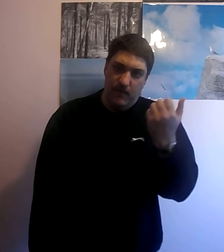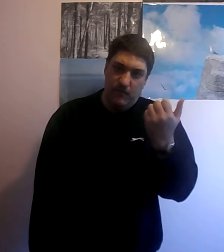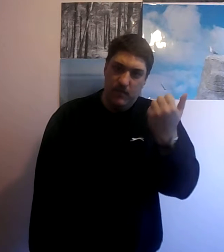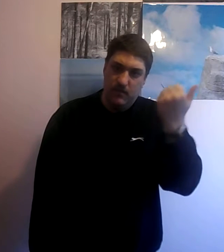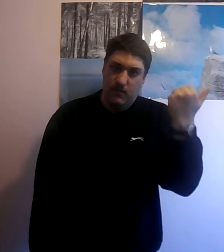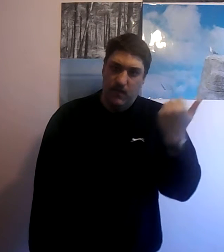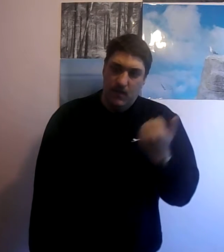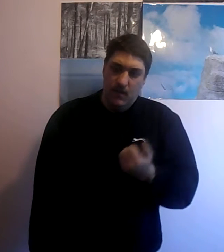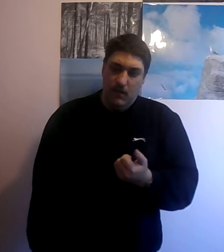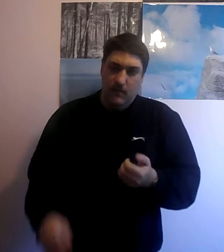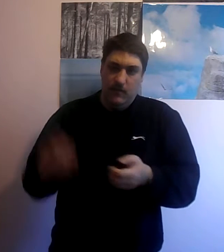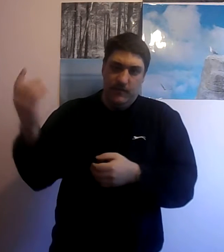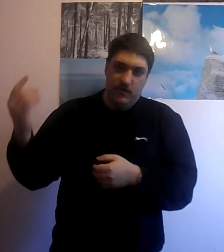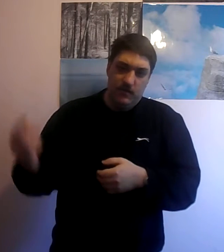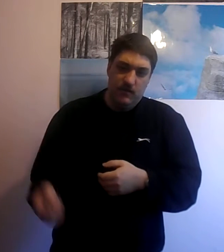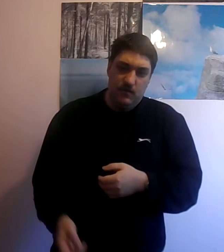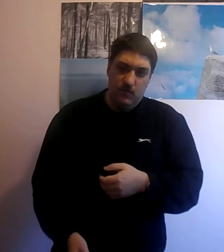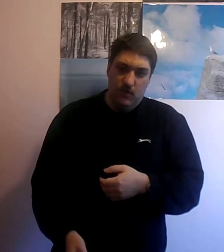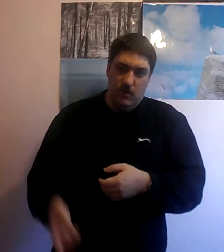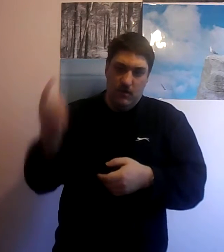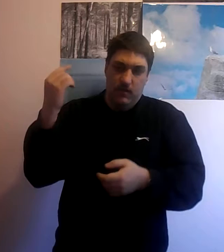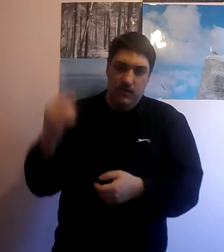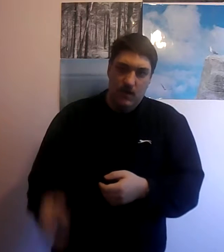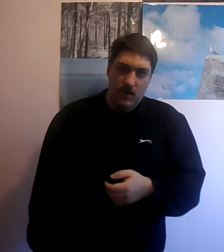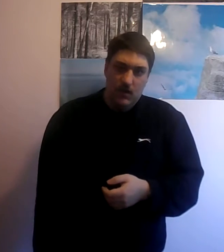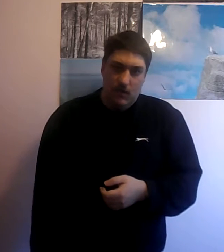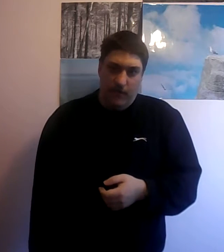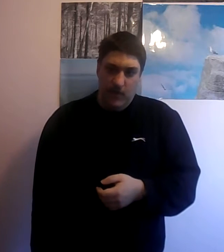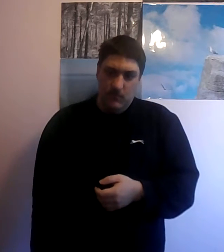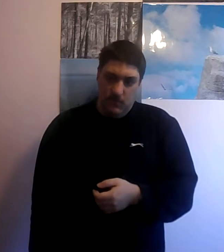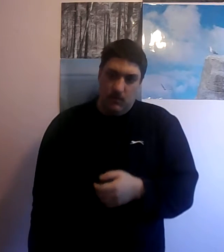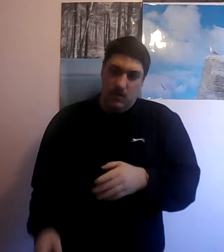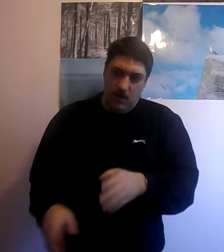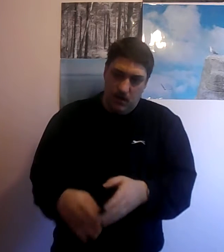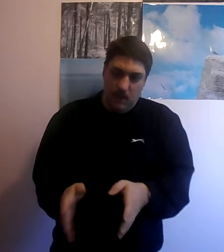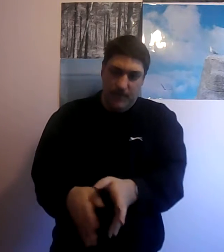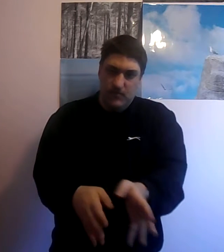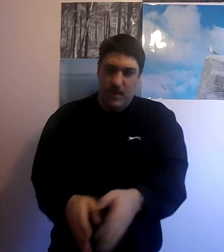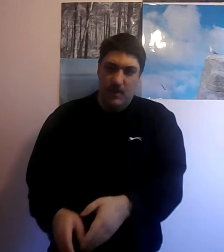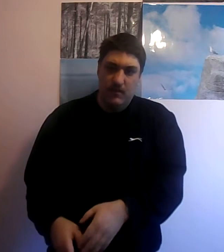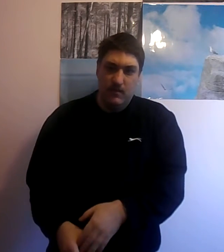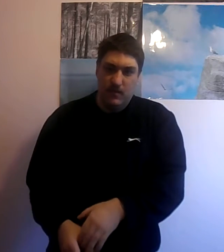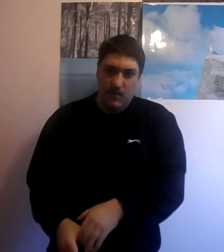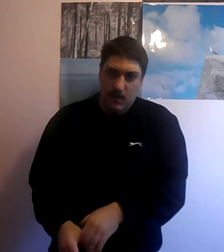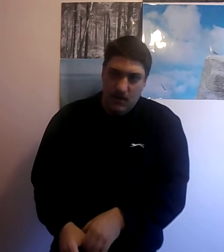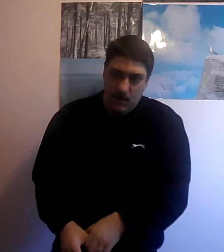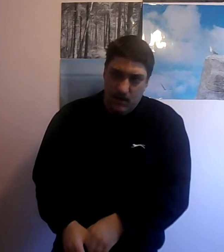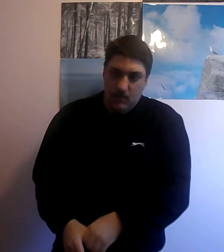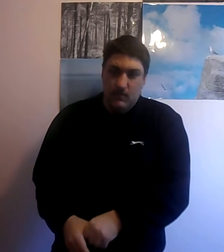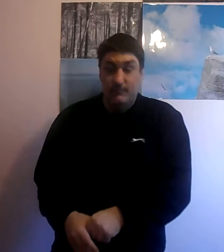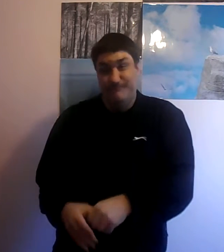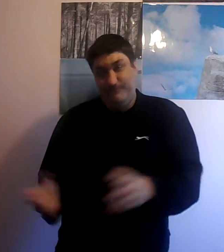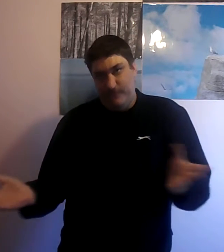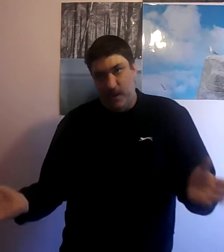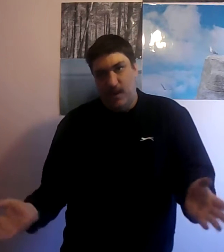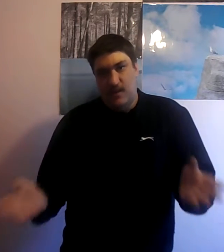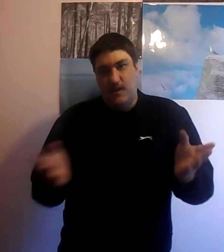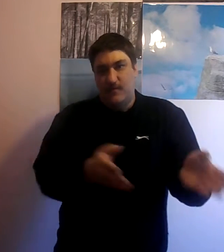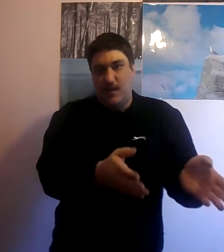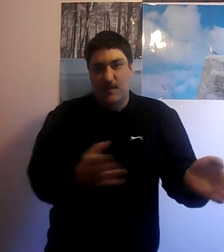wizards a dozen warlocks a few a few dragons etc etc